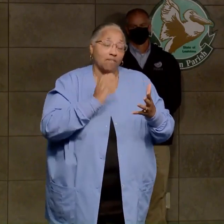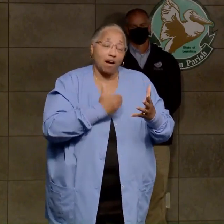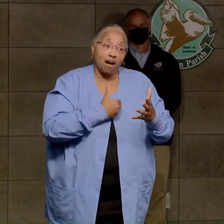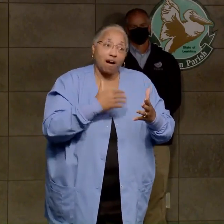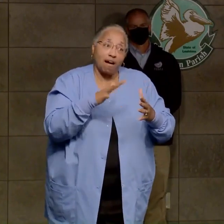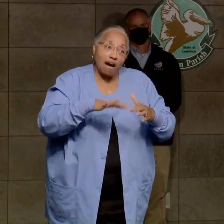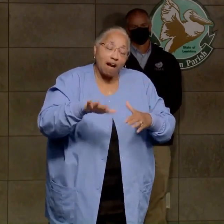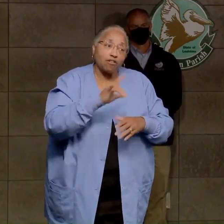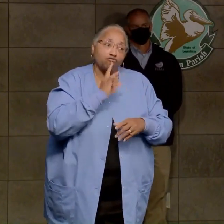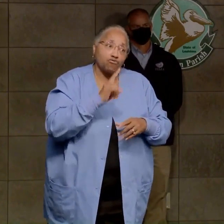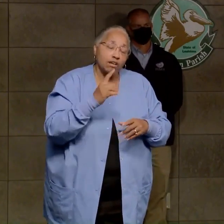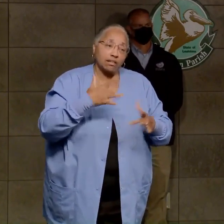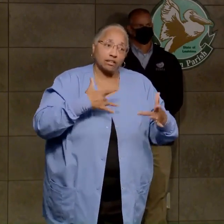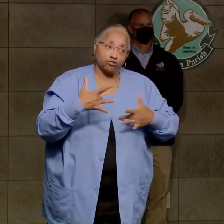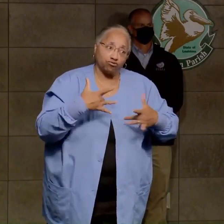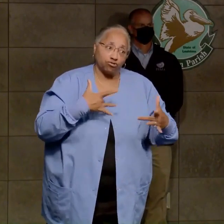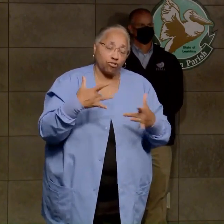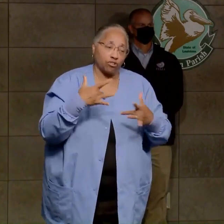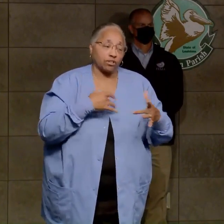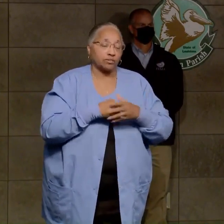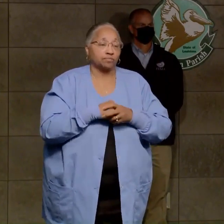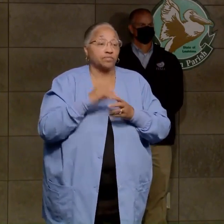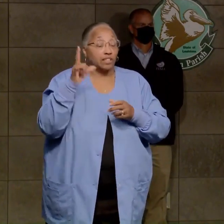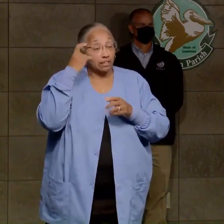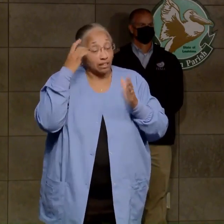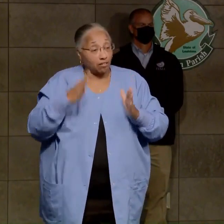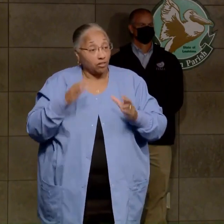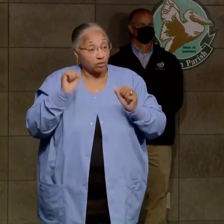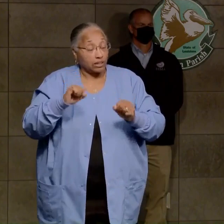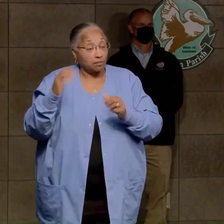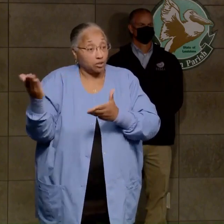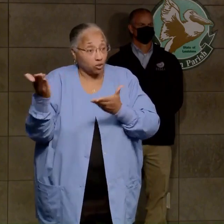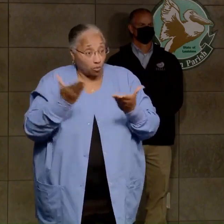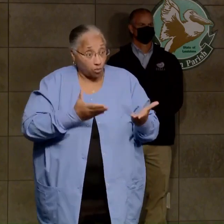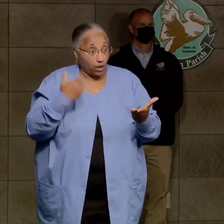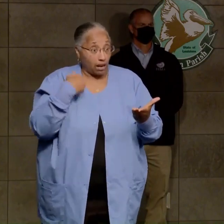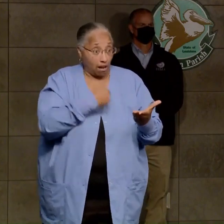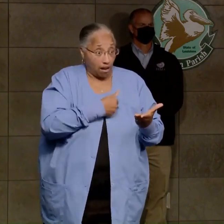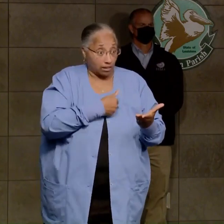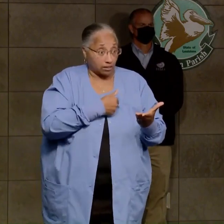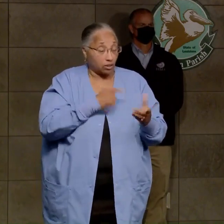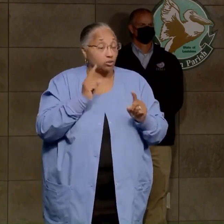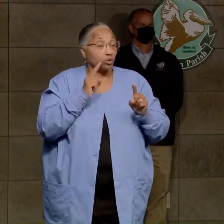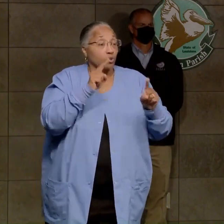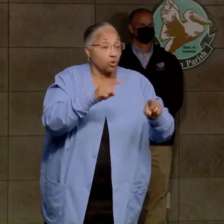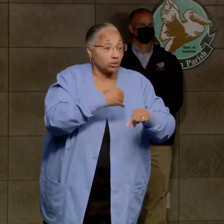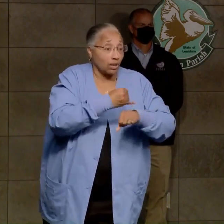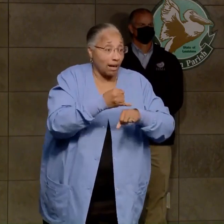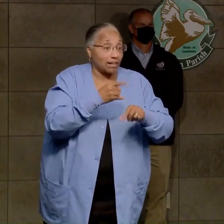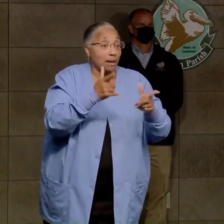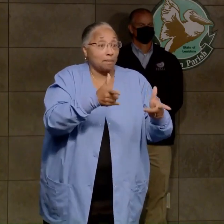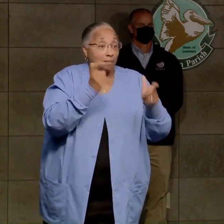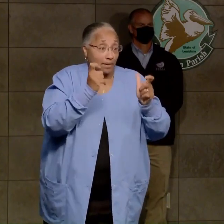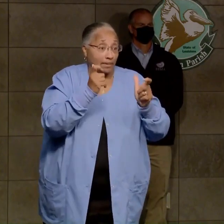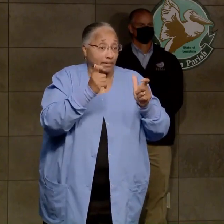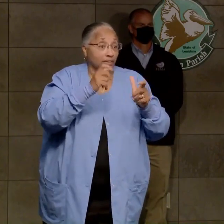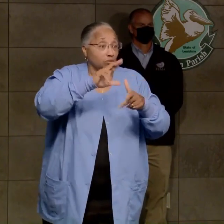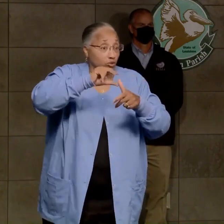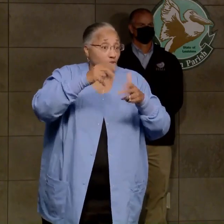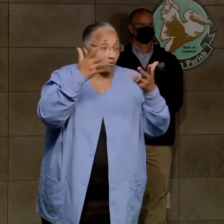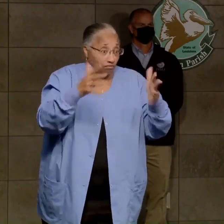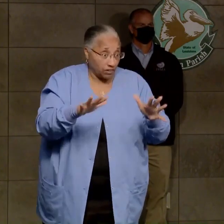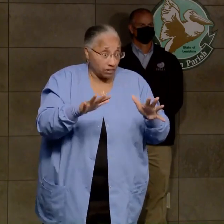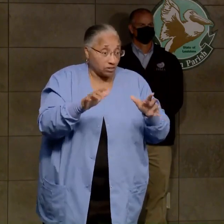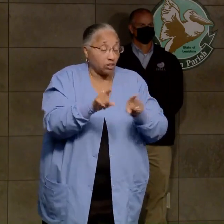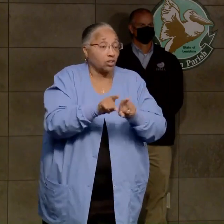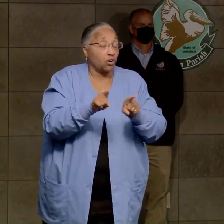worry about them. So the fact that the governor was able to bring us to the island immediately after the storm, along with, more